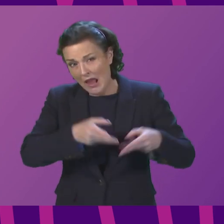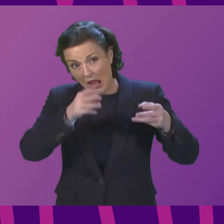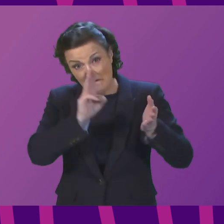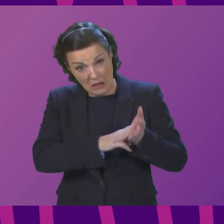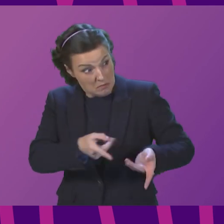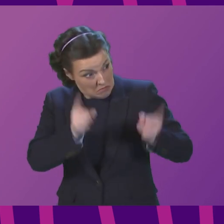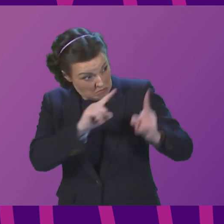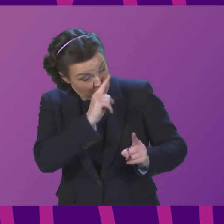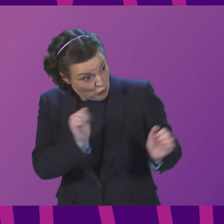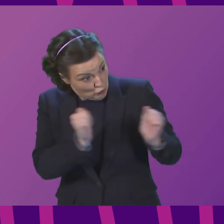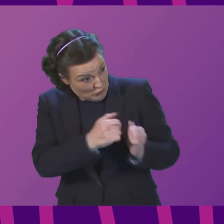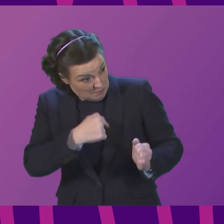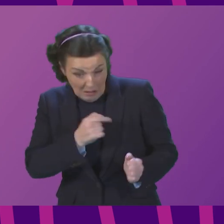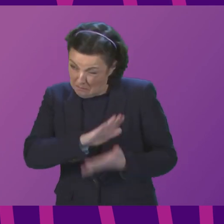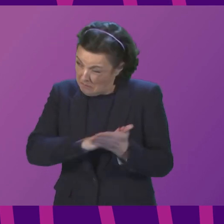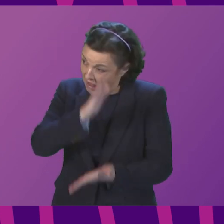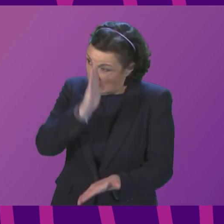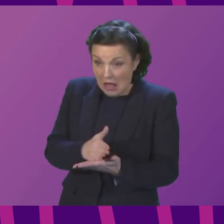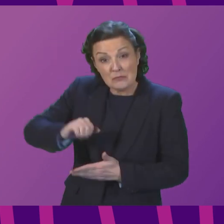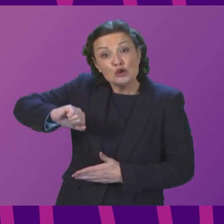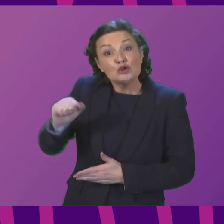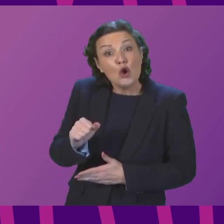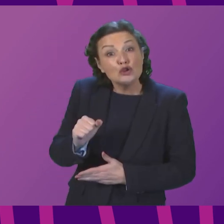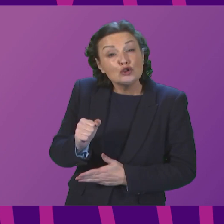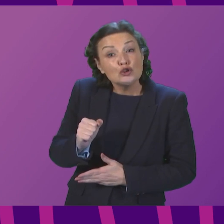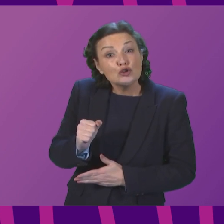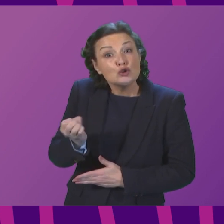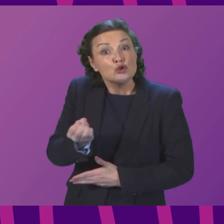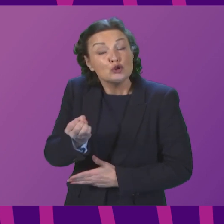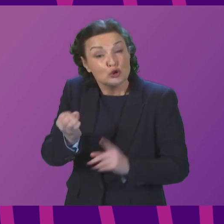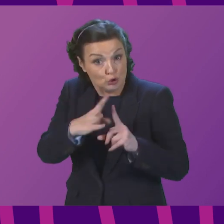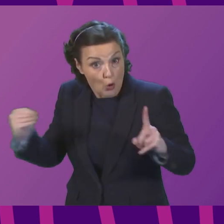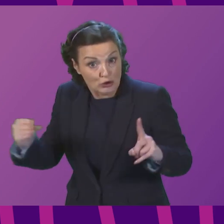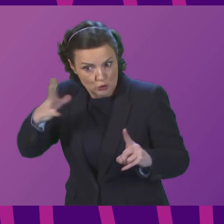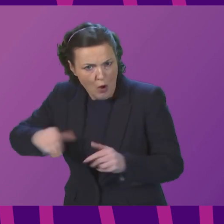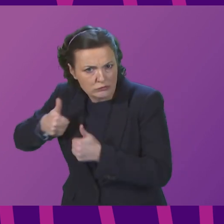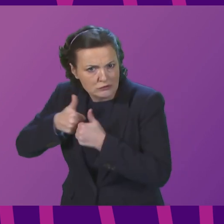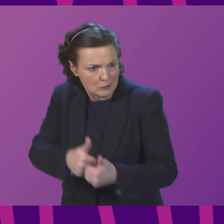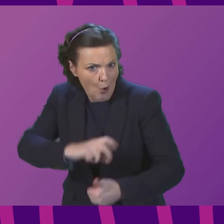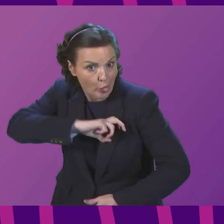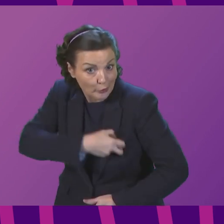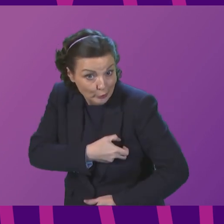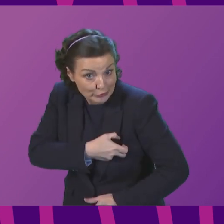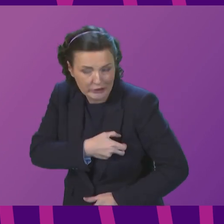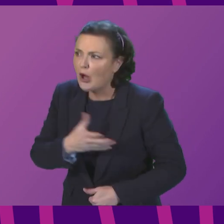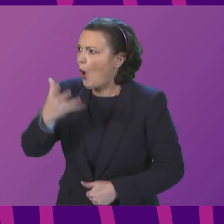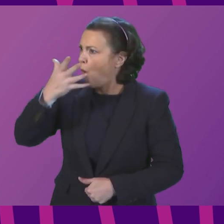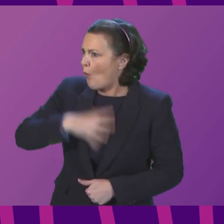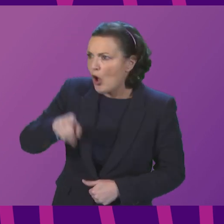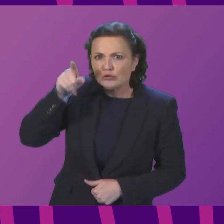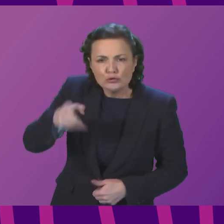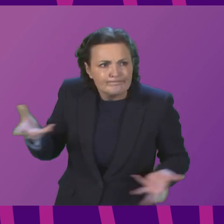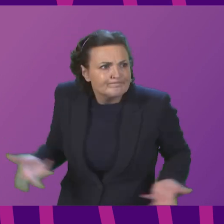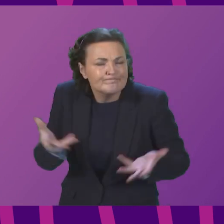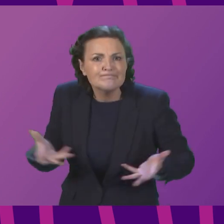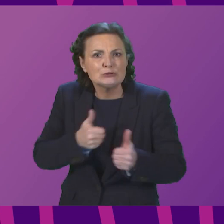sincerely want to support Scotland's railway network, its passengers and employees, that they should lobby their colleagues